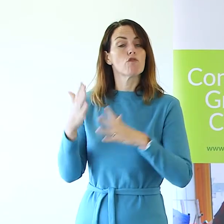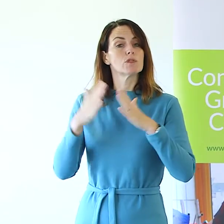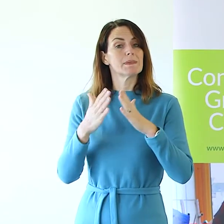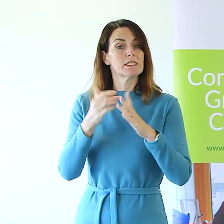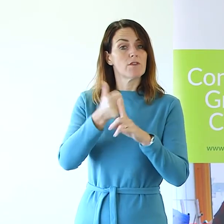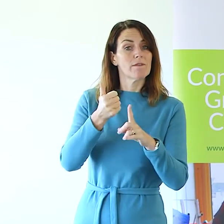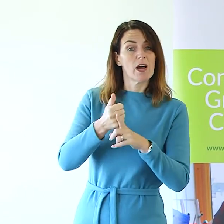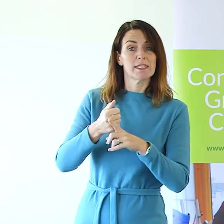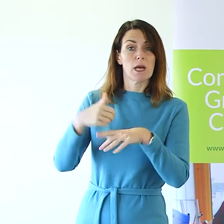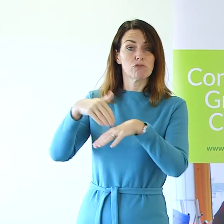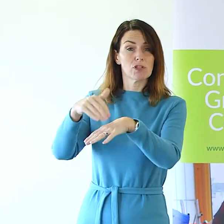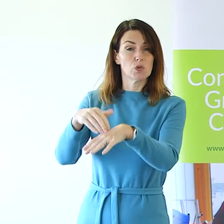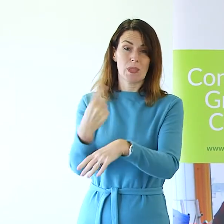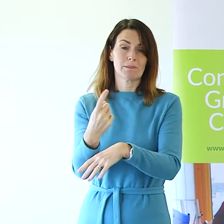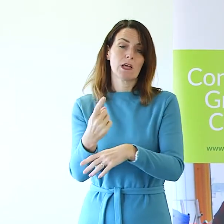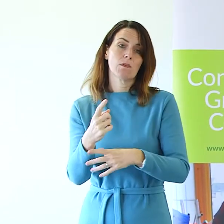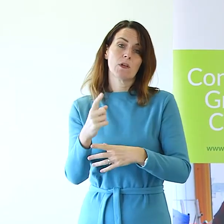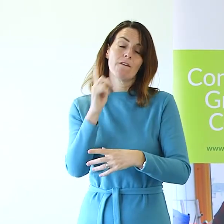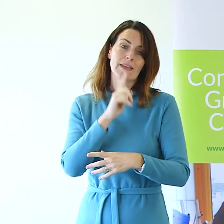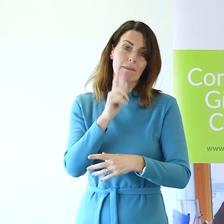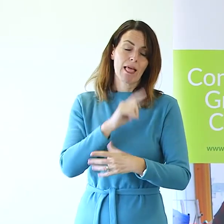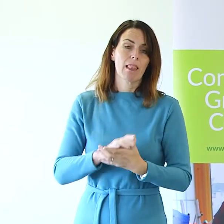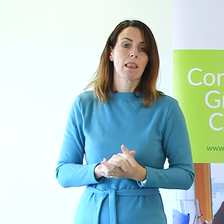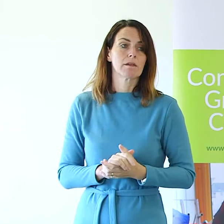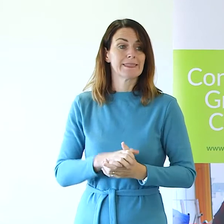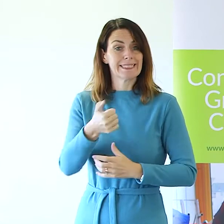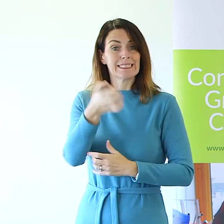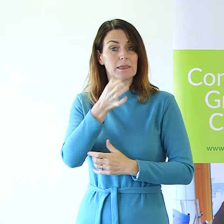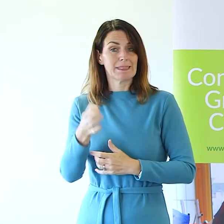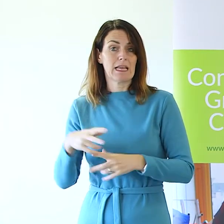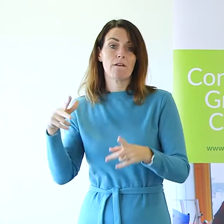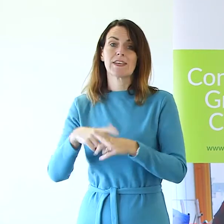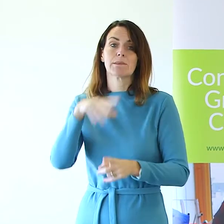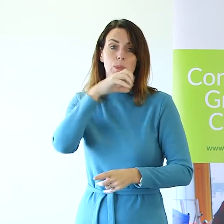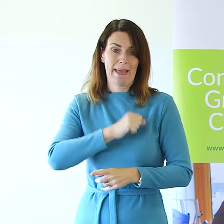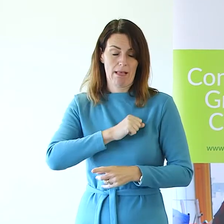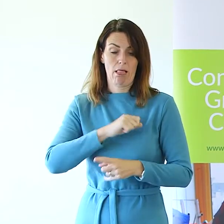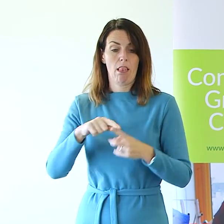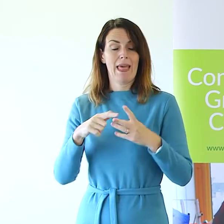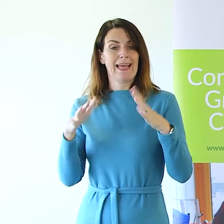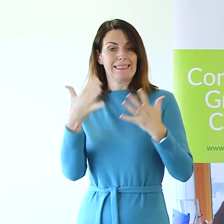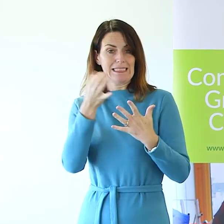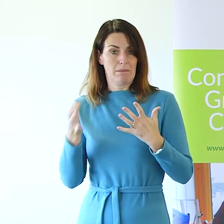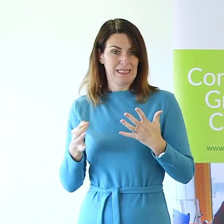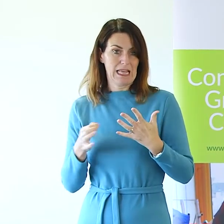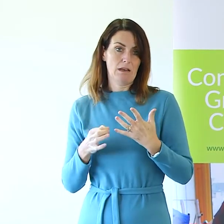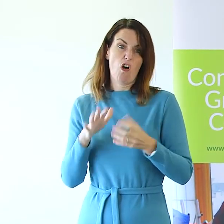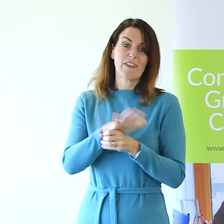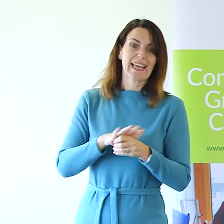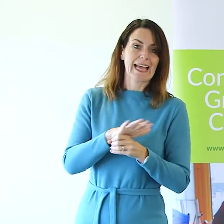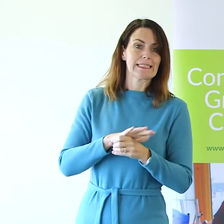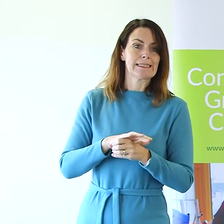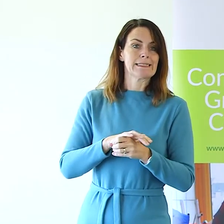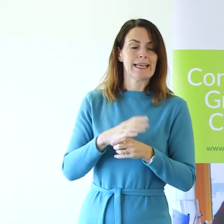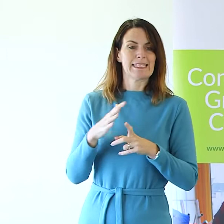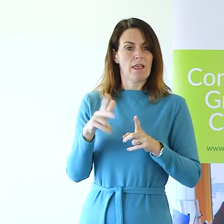prosecutions were female, 16% of the victims were male, and in 10% of the cases the victims did not